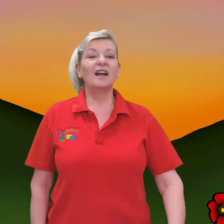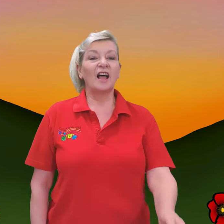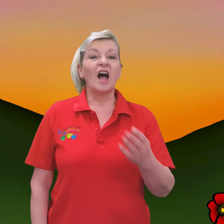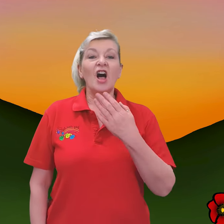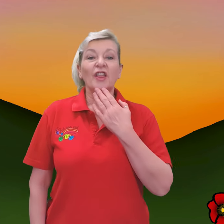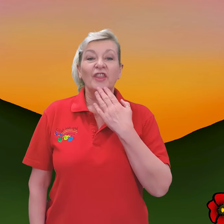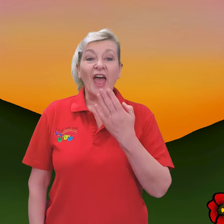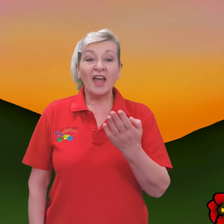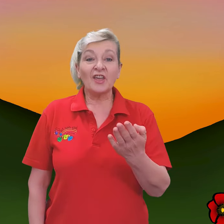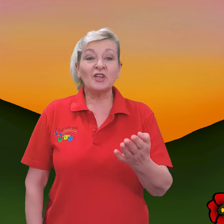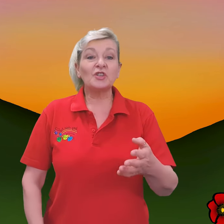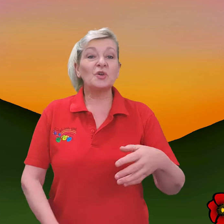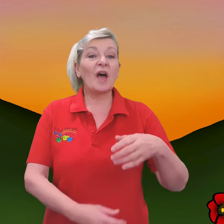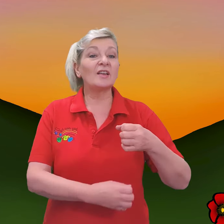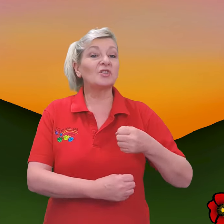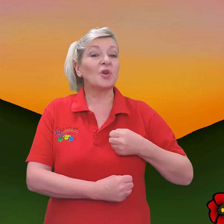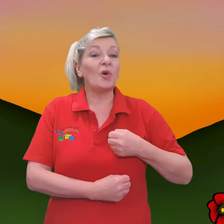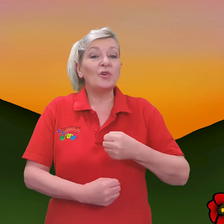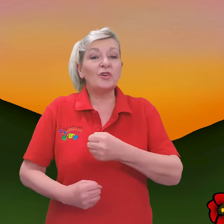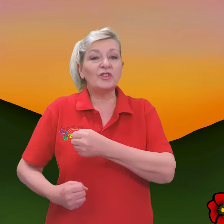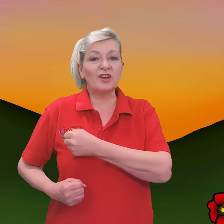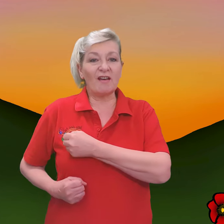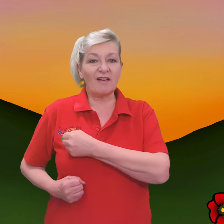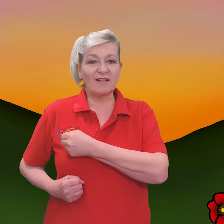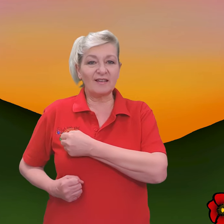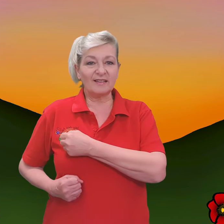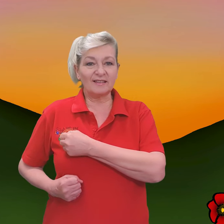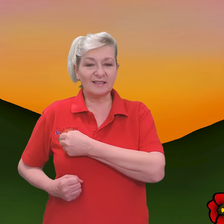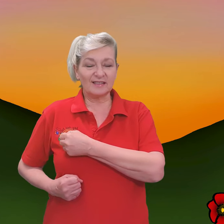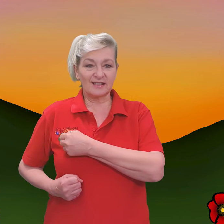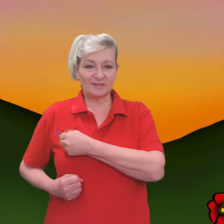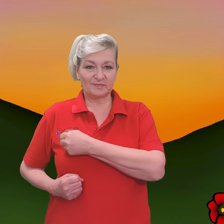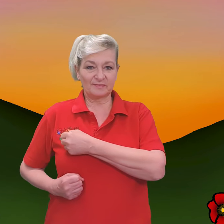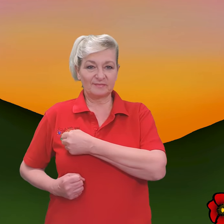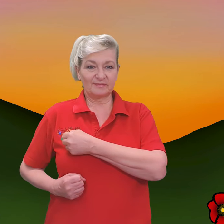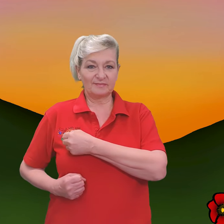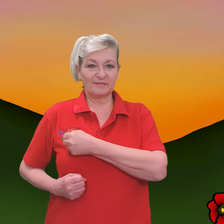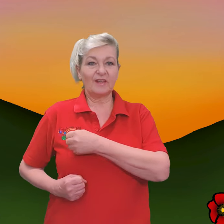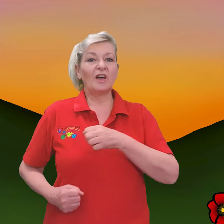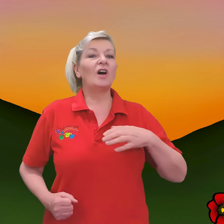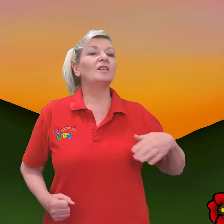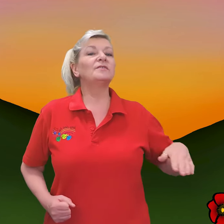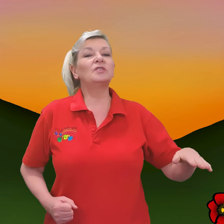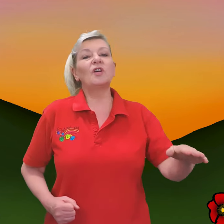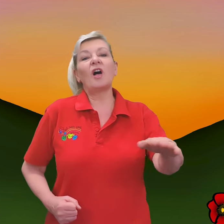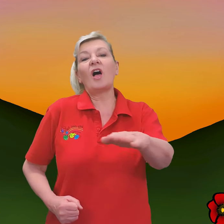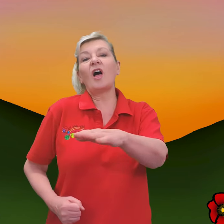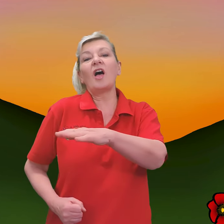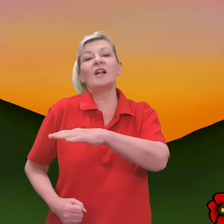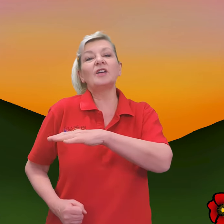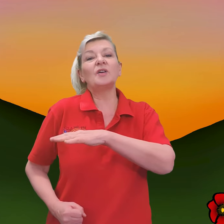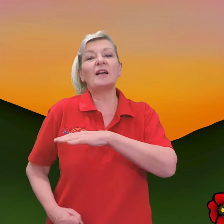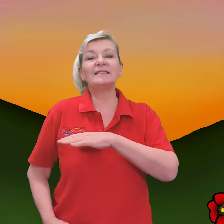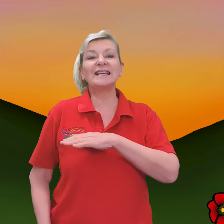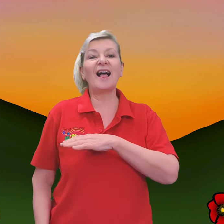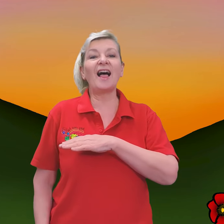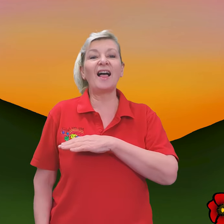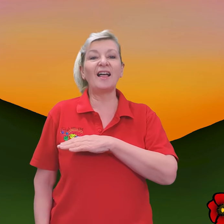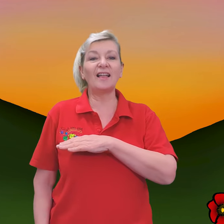Thank you to our soldiers, for all you have done.